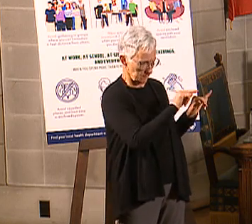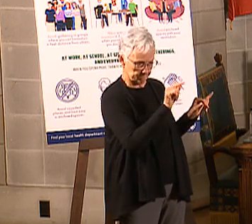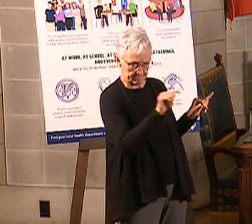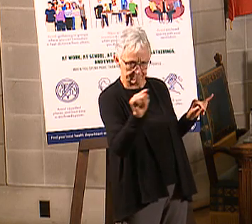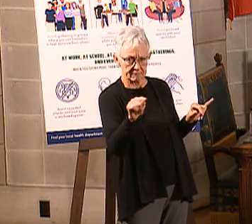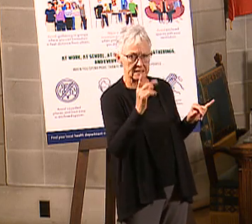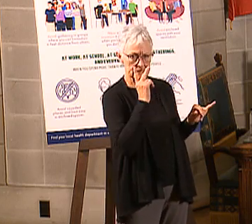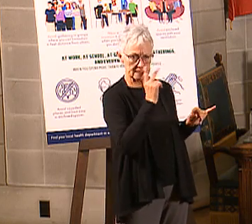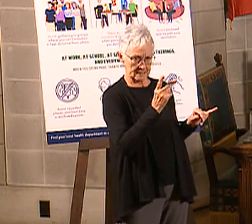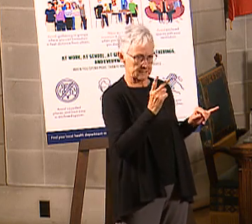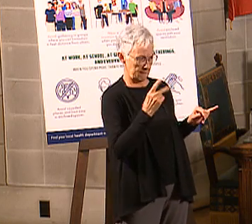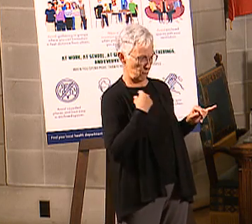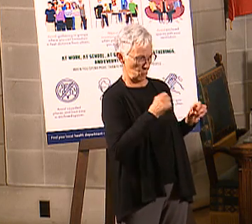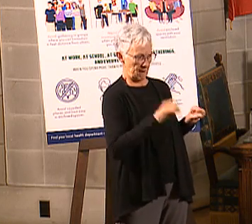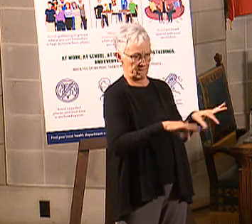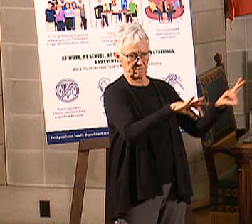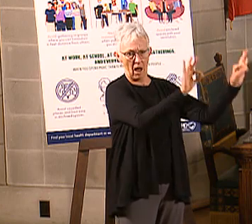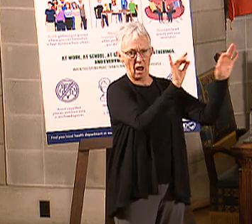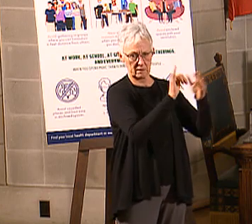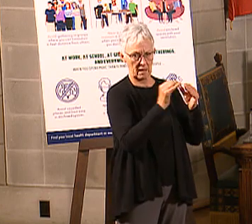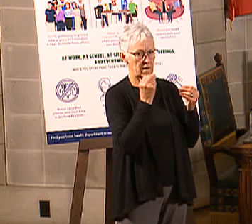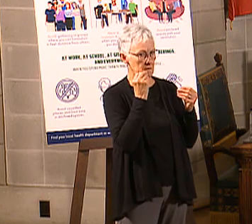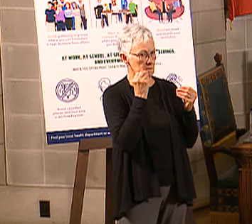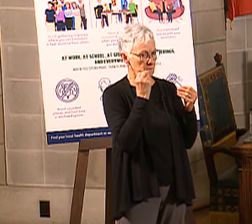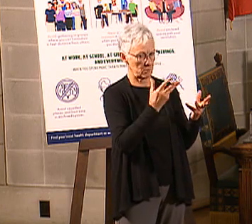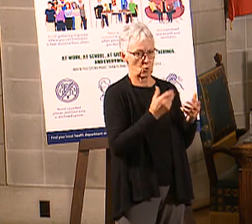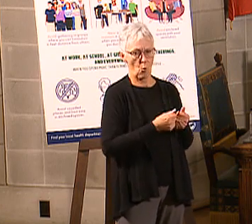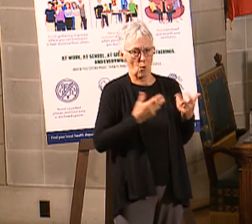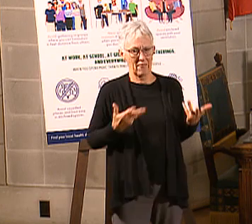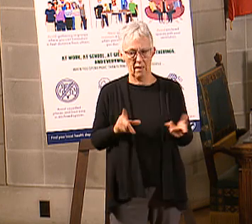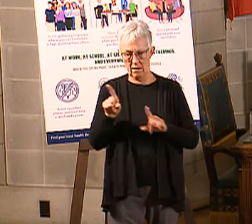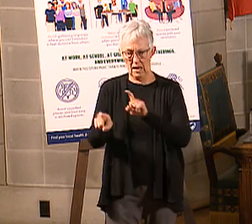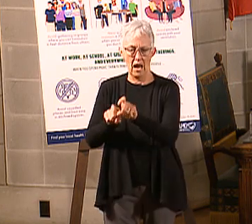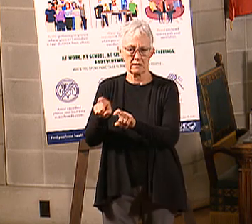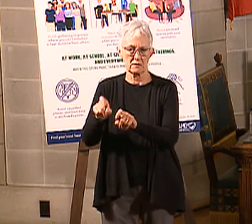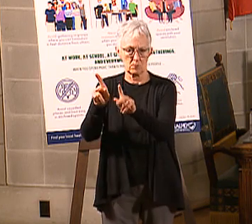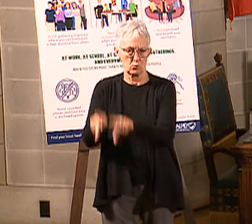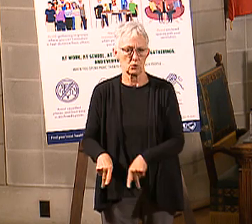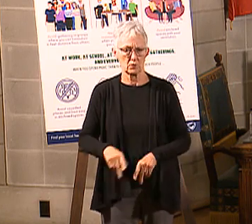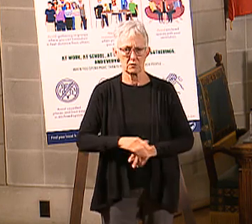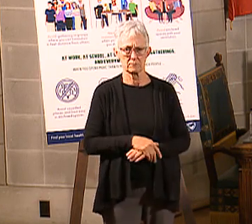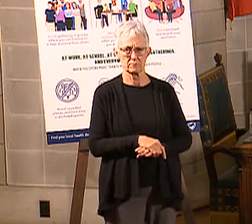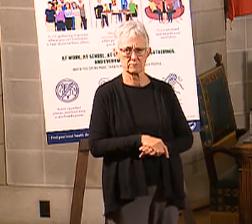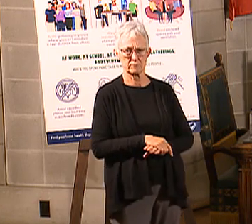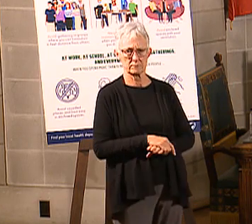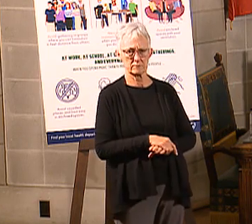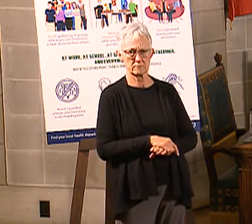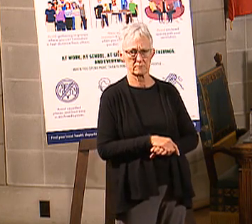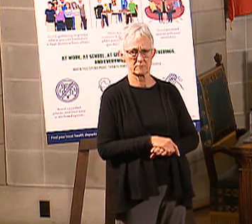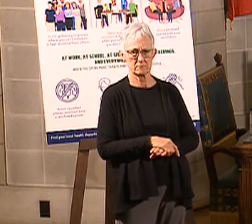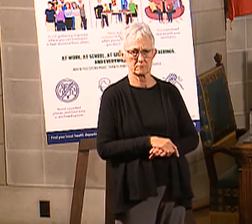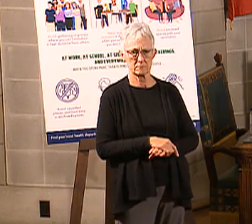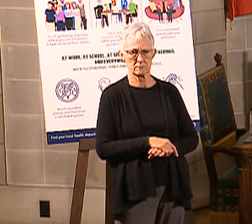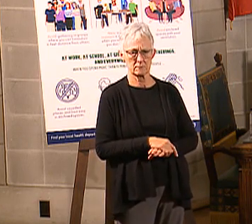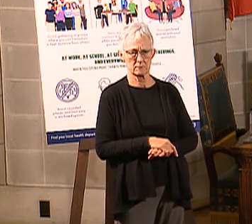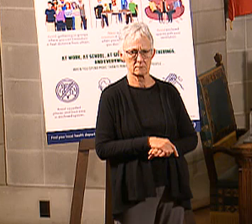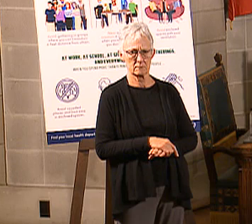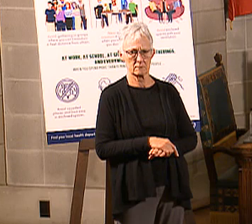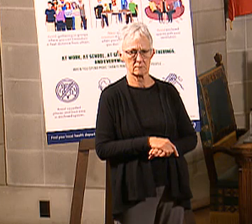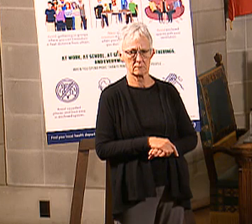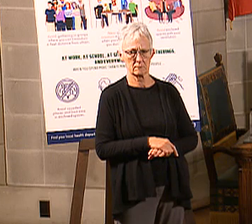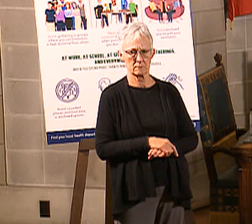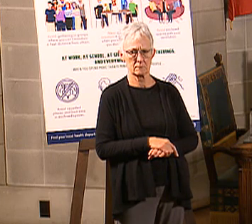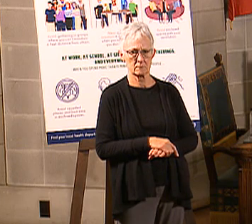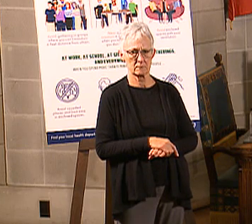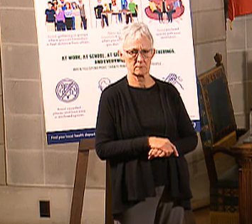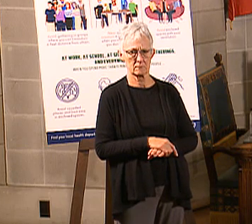it or we otherwise have access to it. And we do that every six months. And I guess if you're like a scout leader, you know, who's,